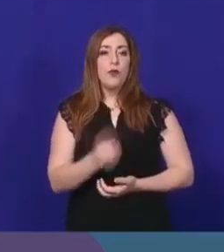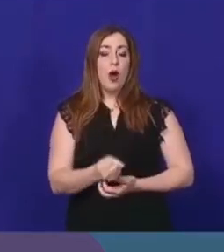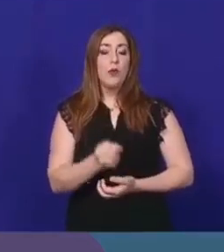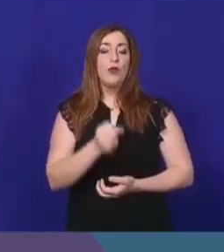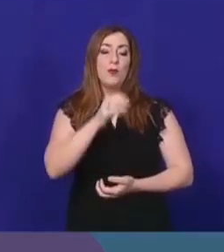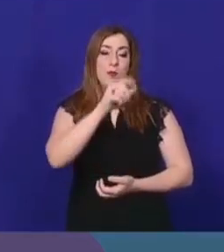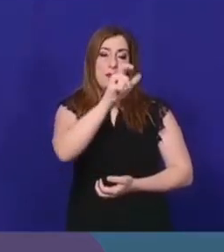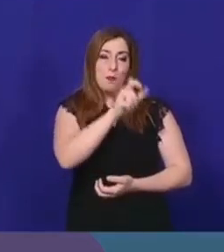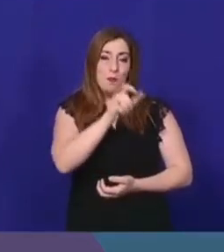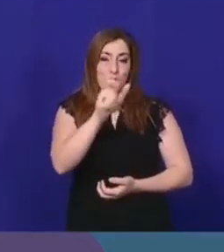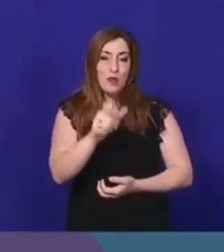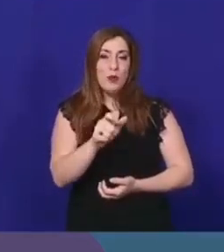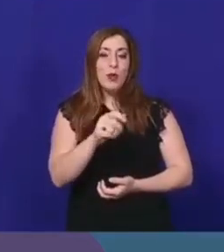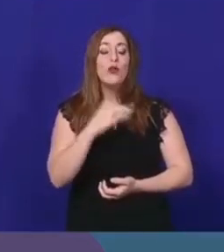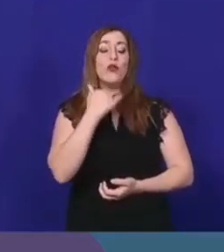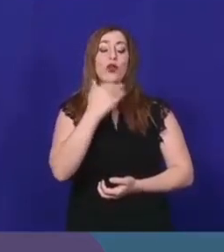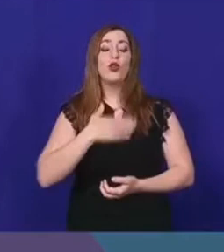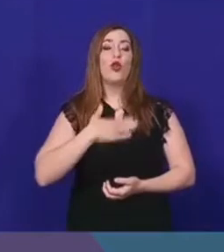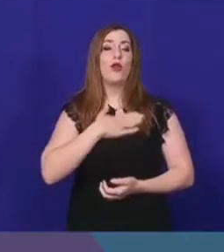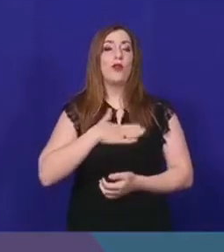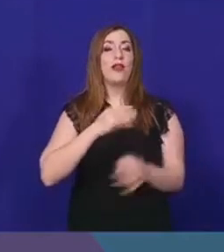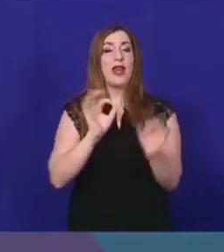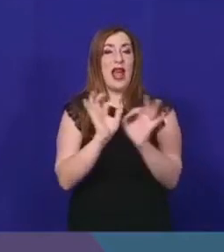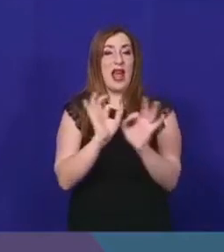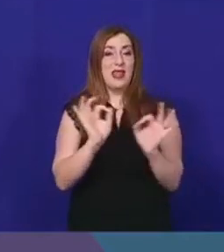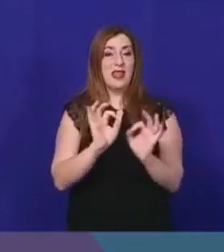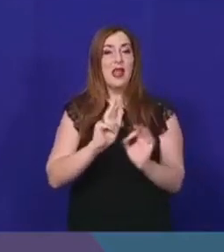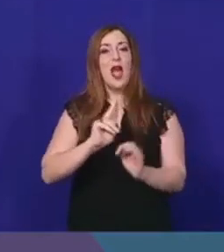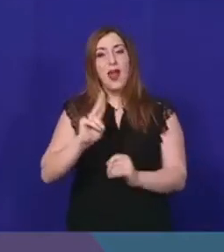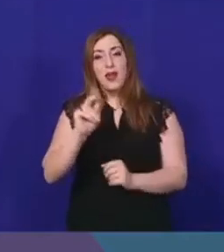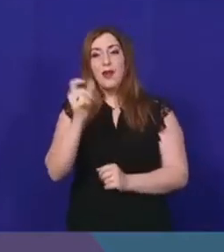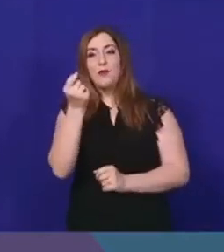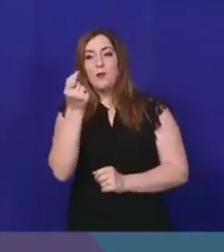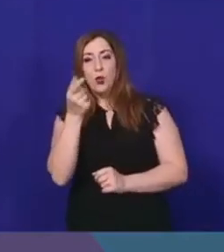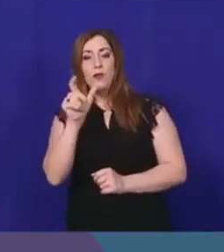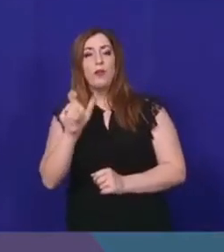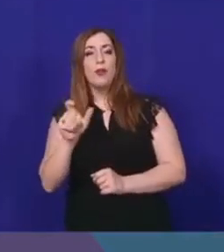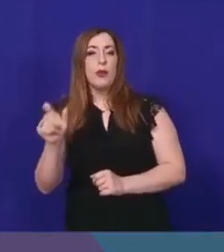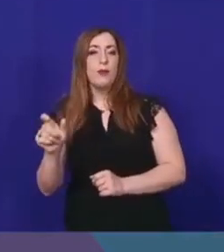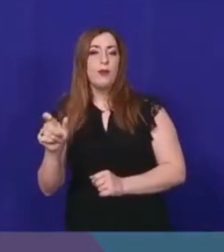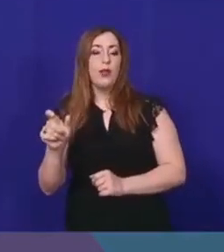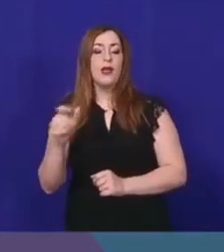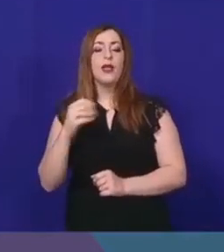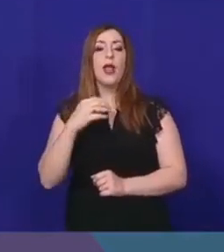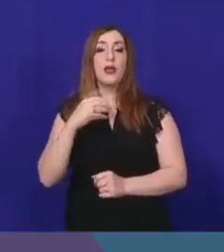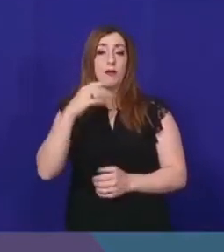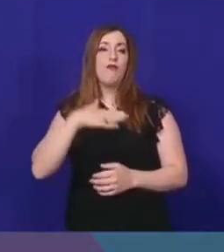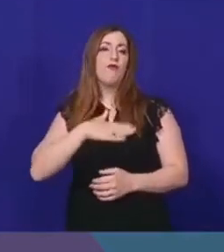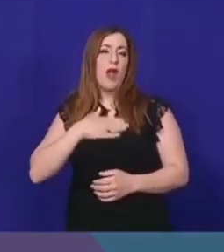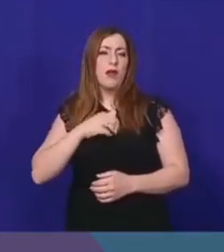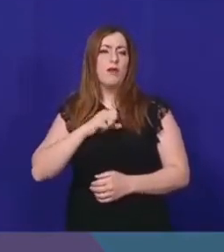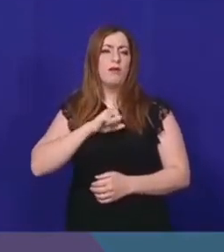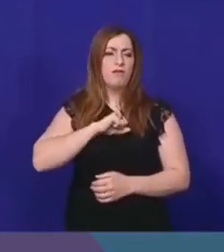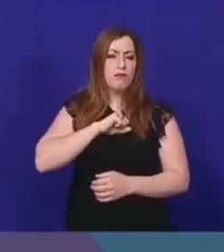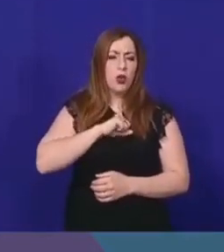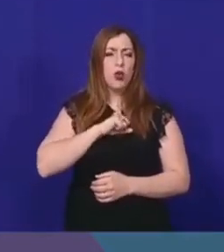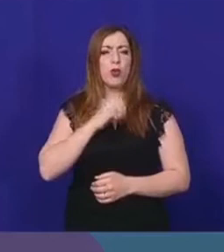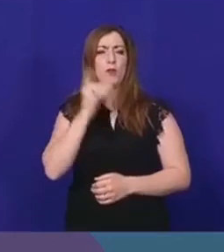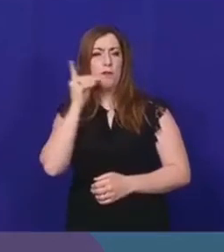these five who were also asymptomatic. The total positive cases is 558 out of a total of 51